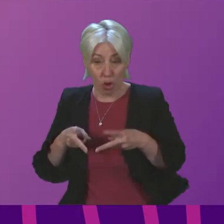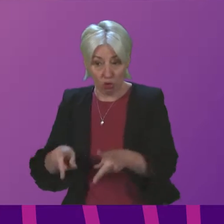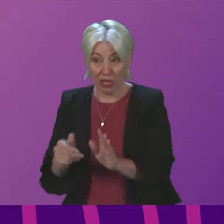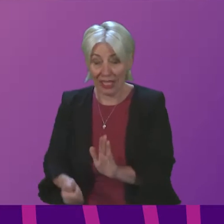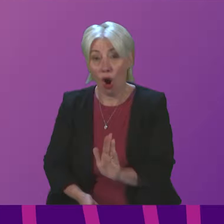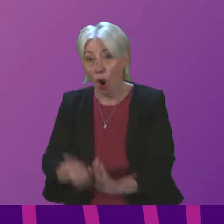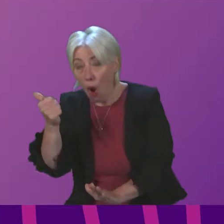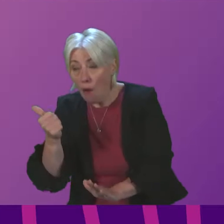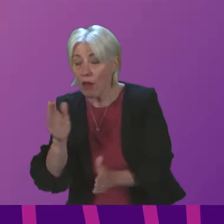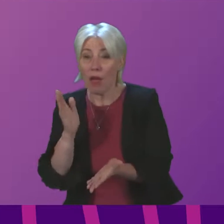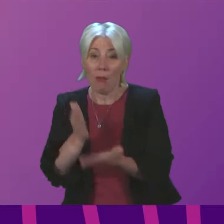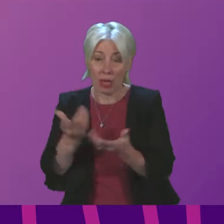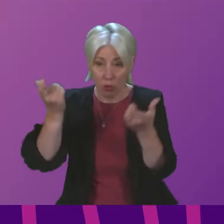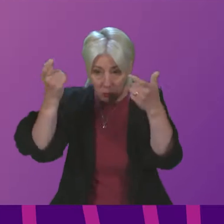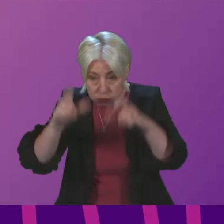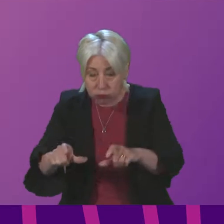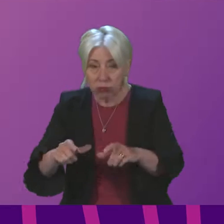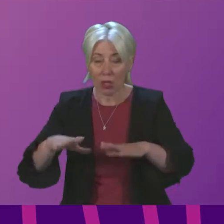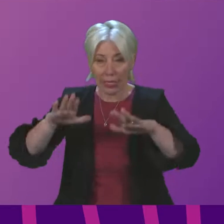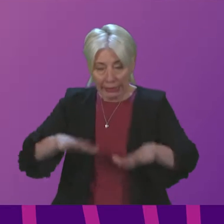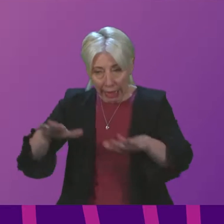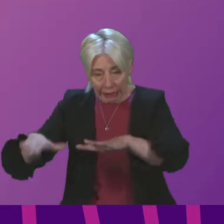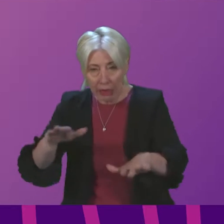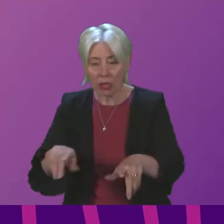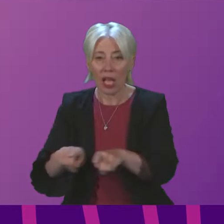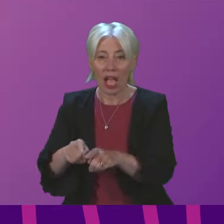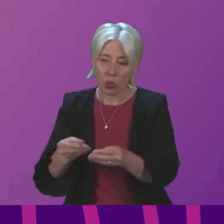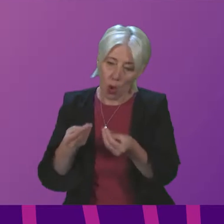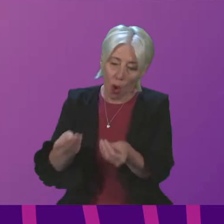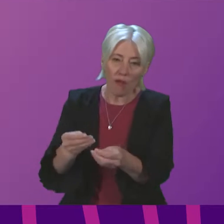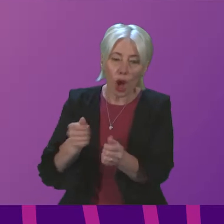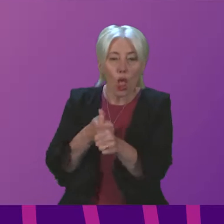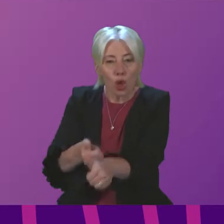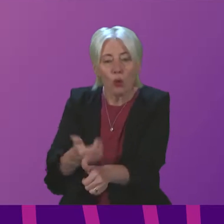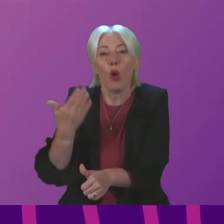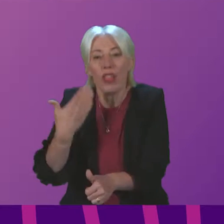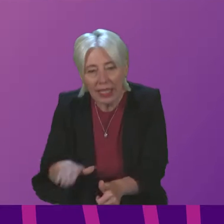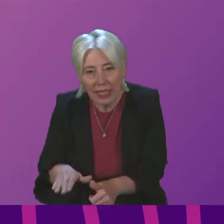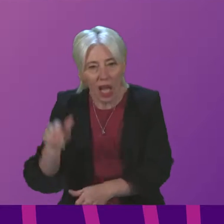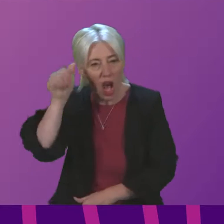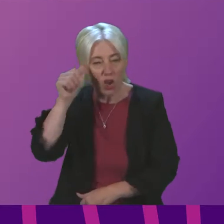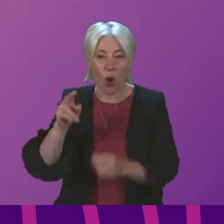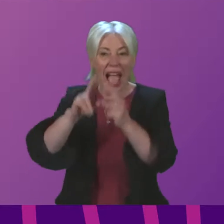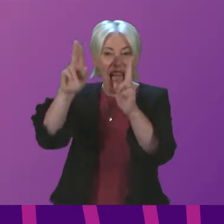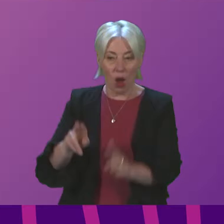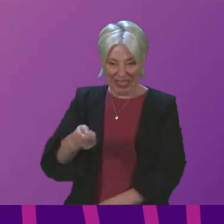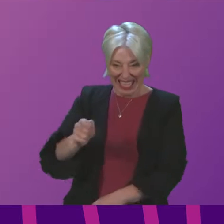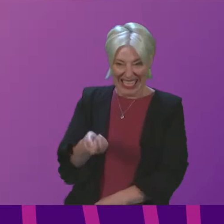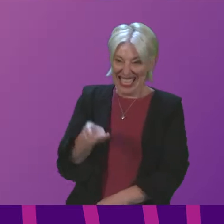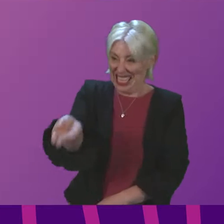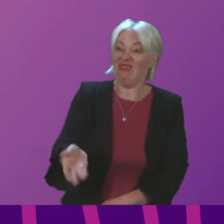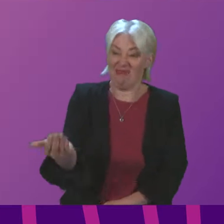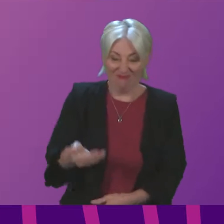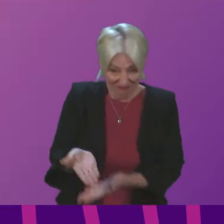settled accommodation and wrapping around the support that they need, because we know that giving people a key to a home is not